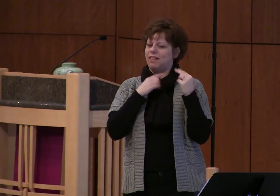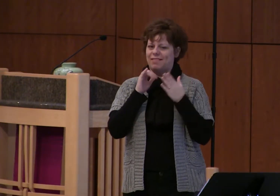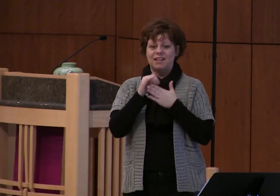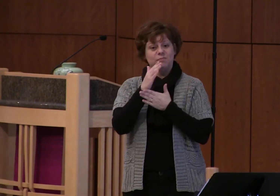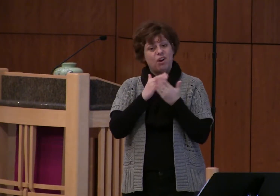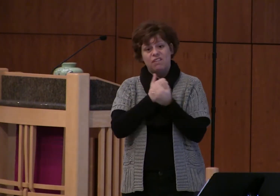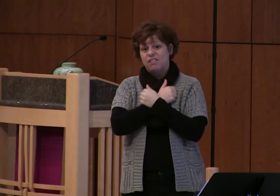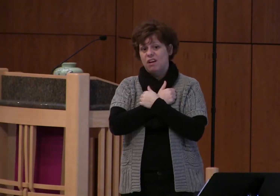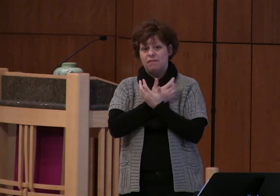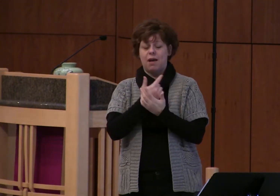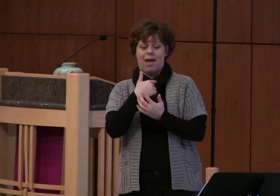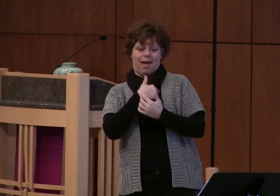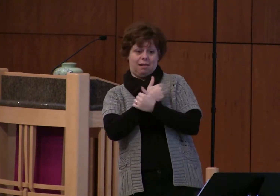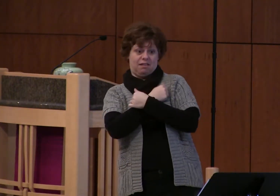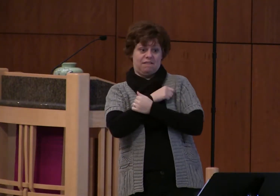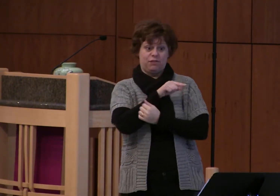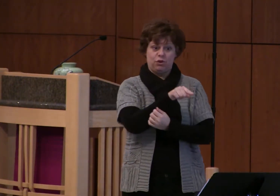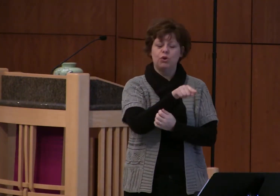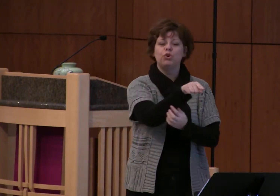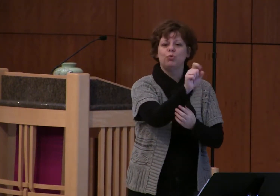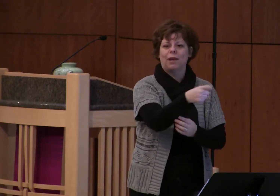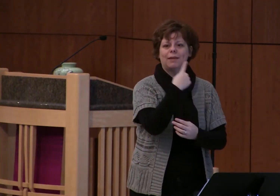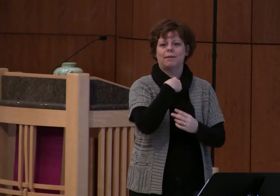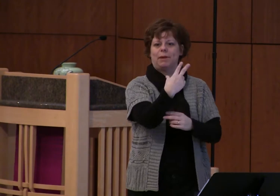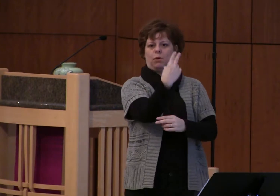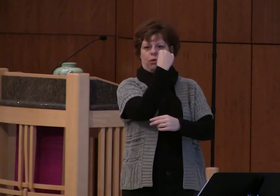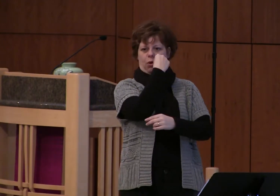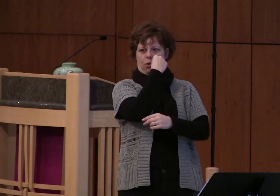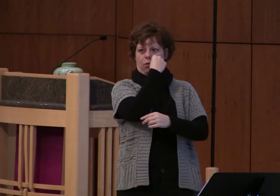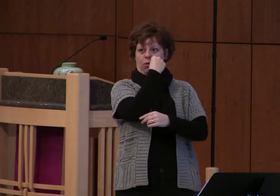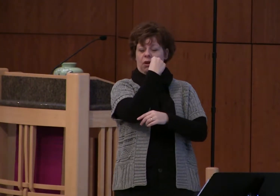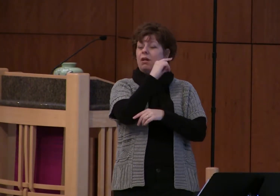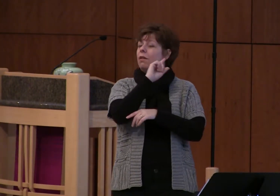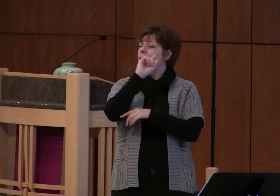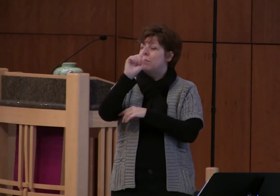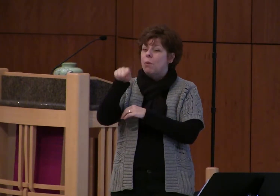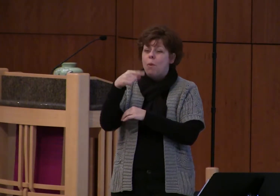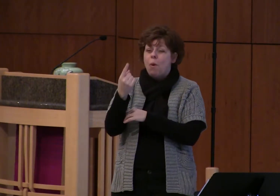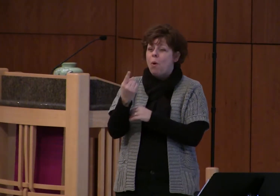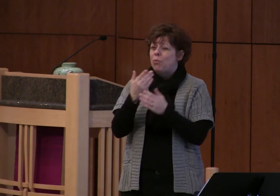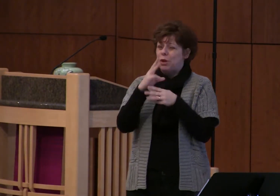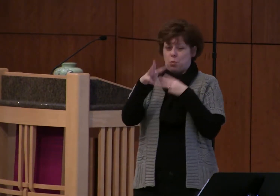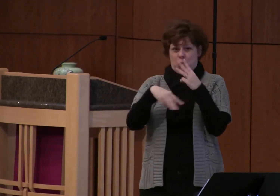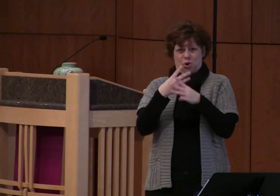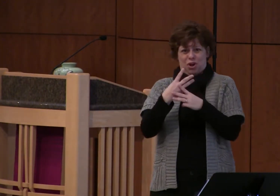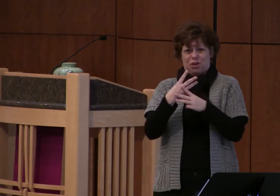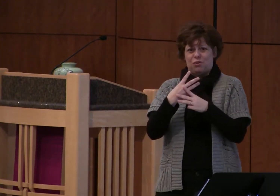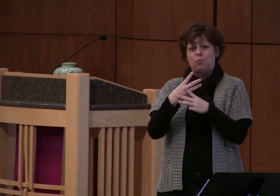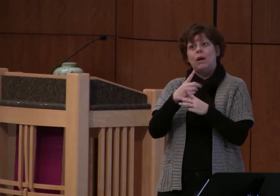in fact the only world where true love is a possibility